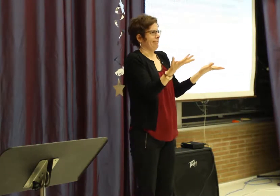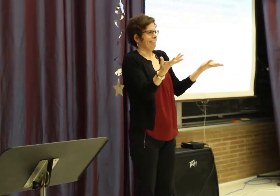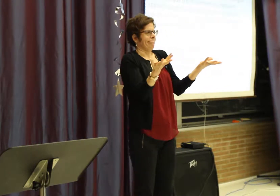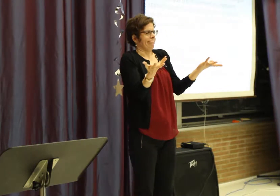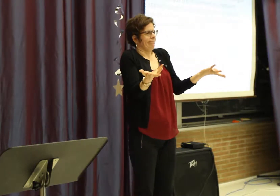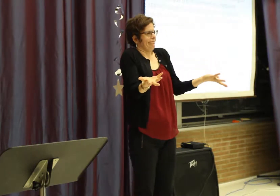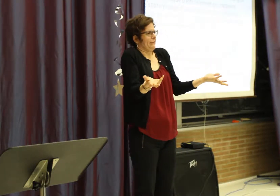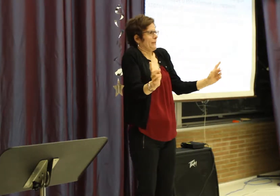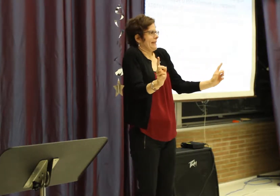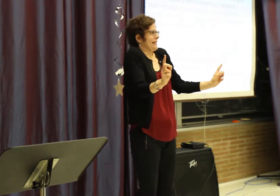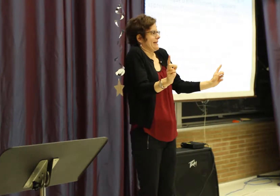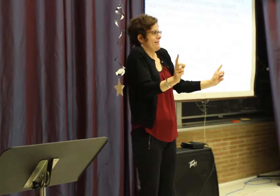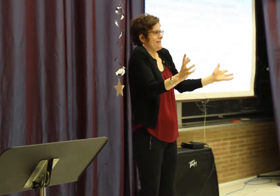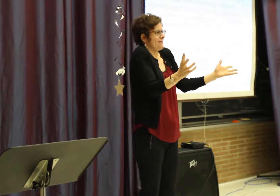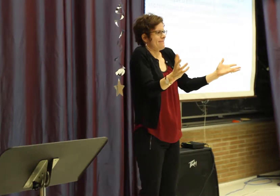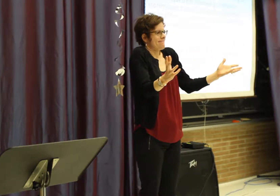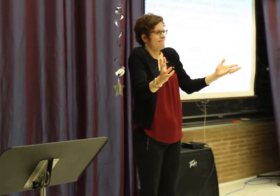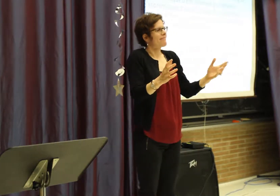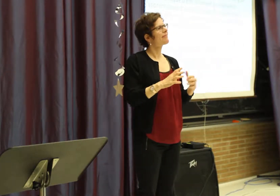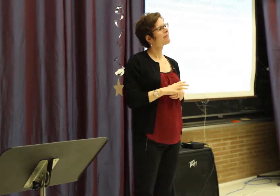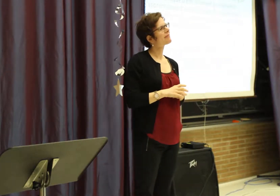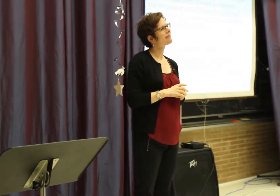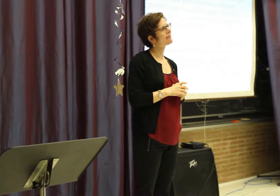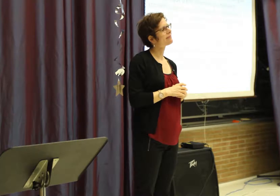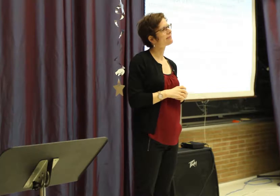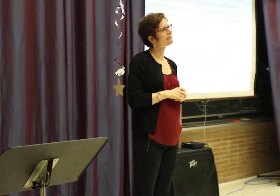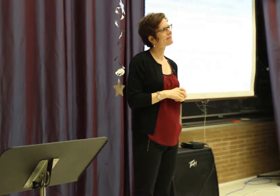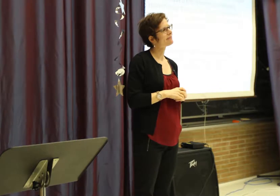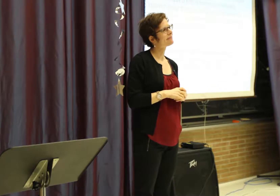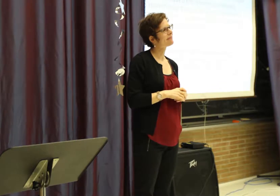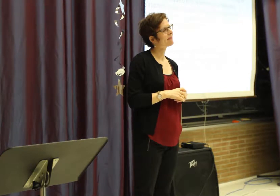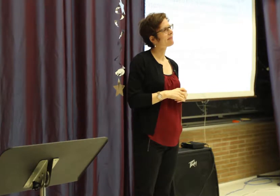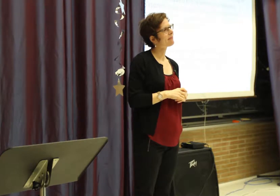possibly provide the level of exposure to that sign language that the child needs.